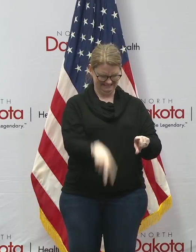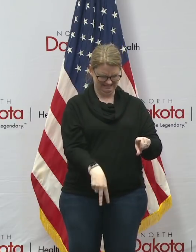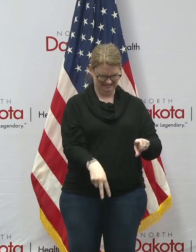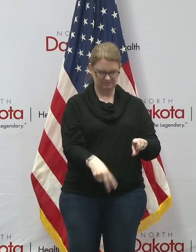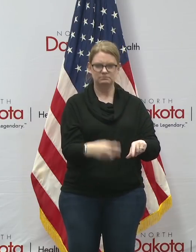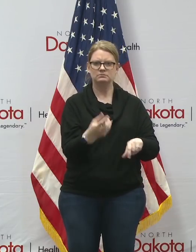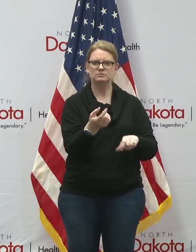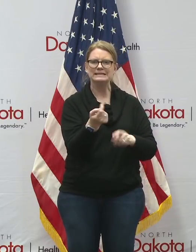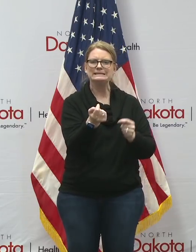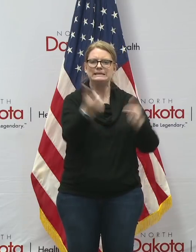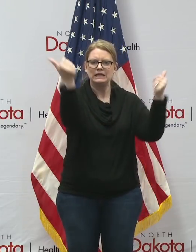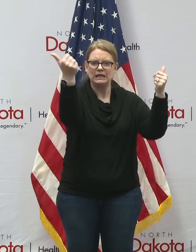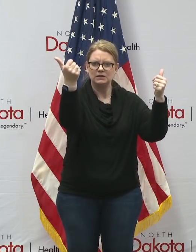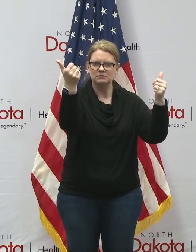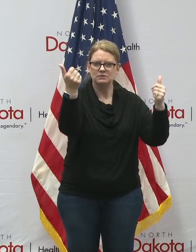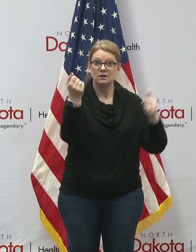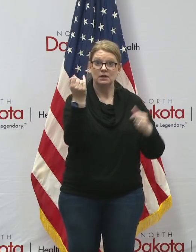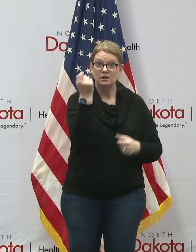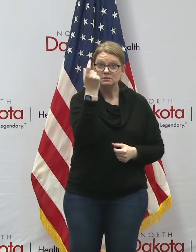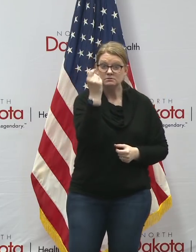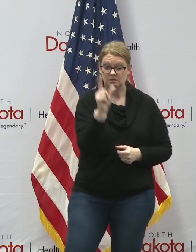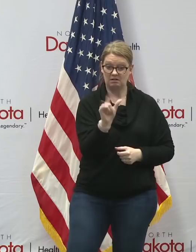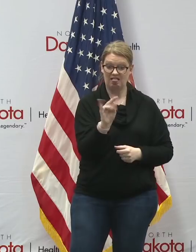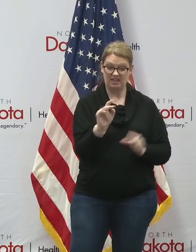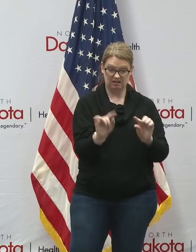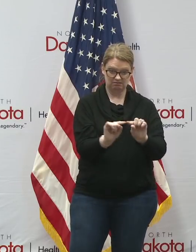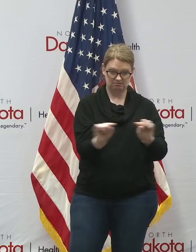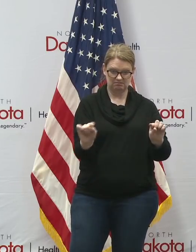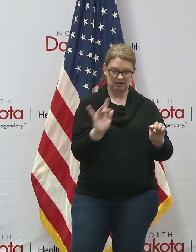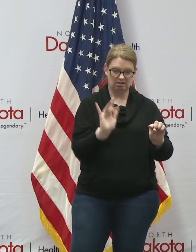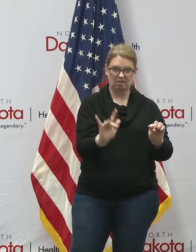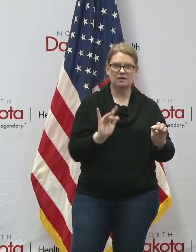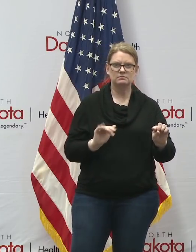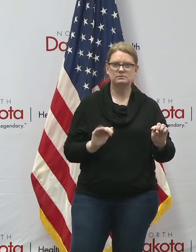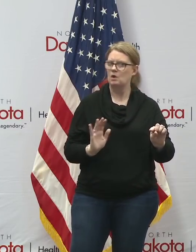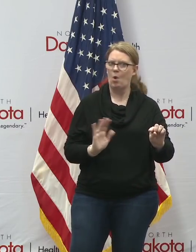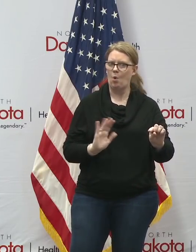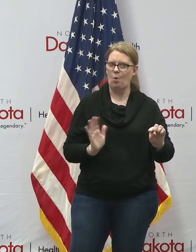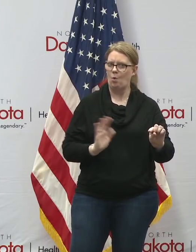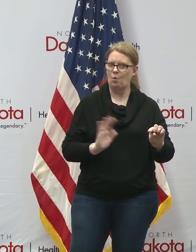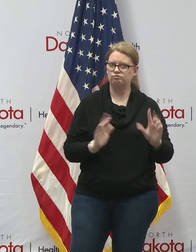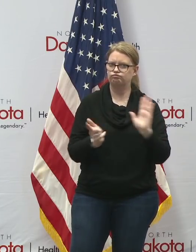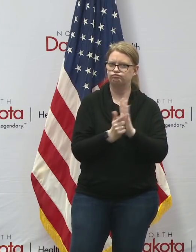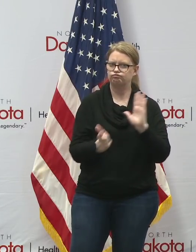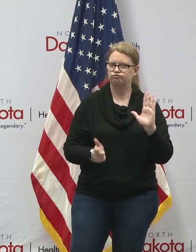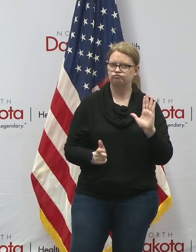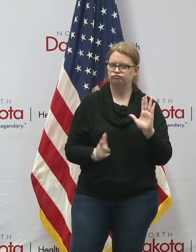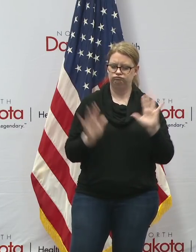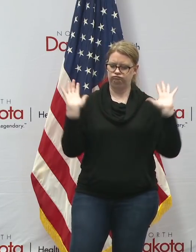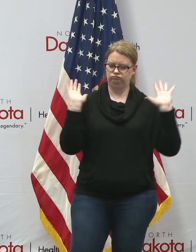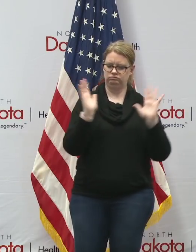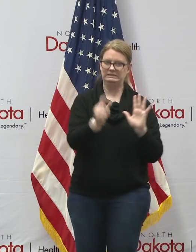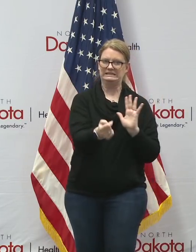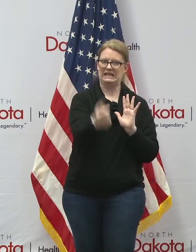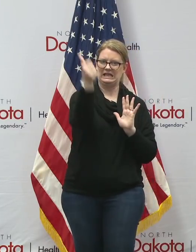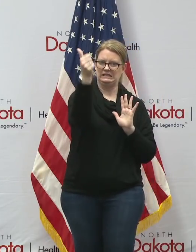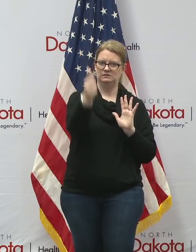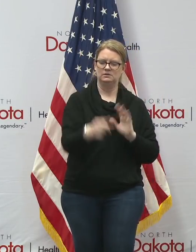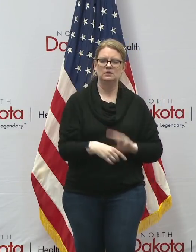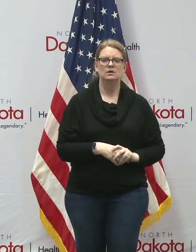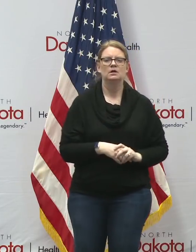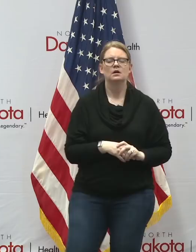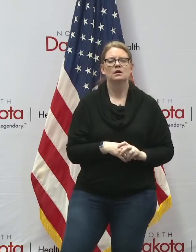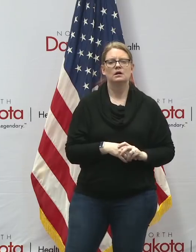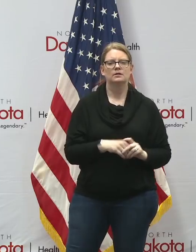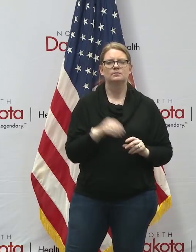ever ever click on a link in those pieces of spam and then finally i just want to touch on the issue that's been brought up